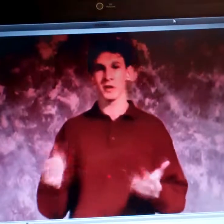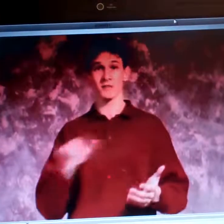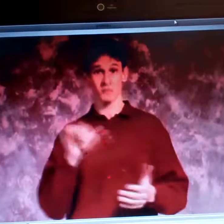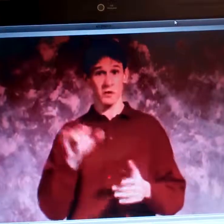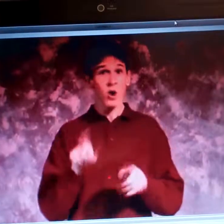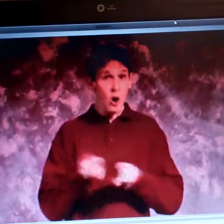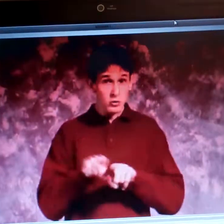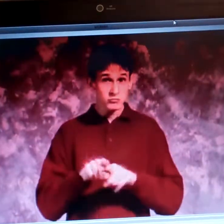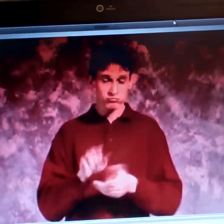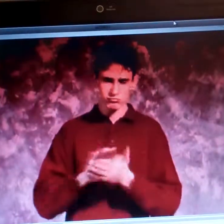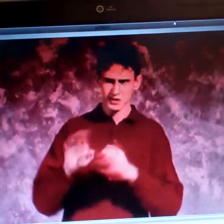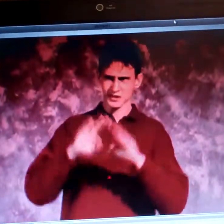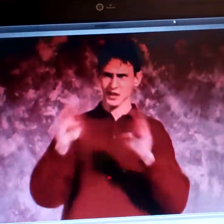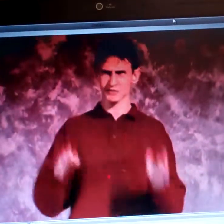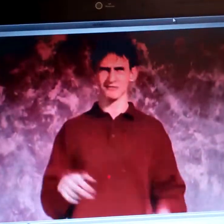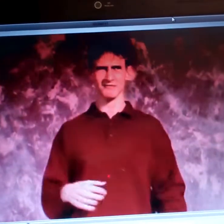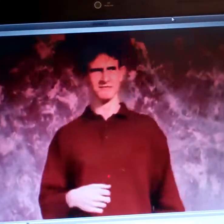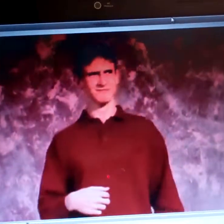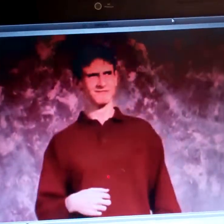do different things there.